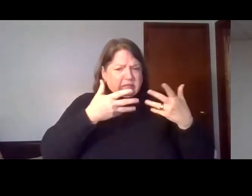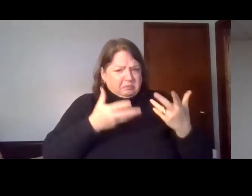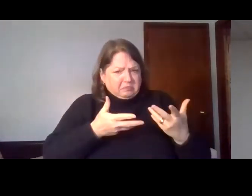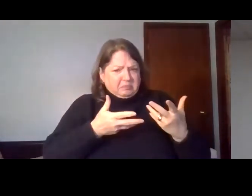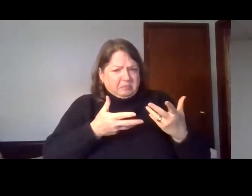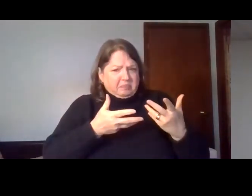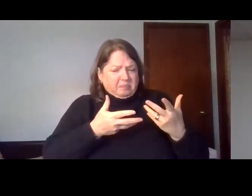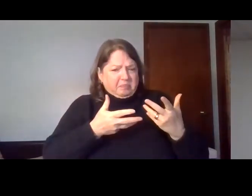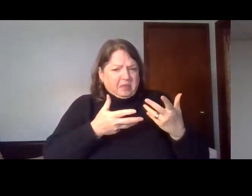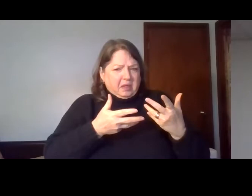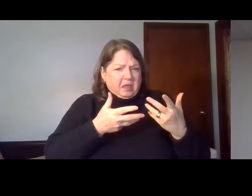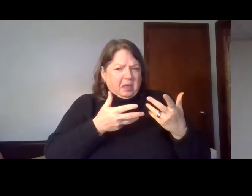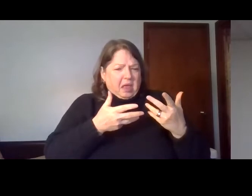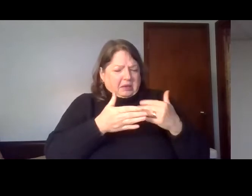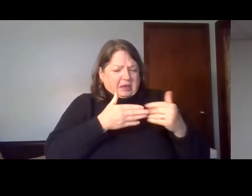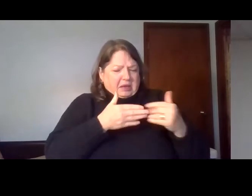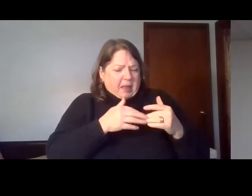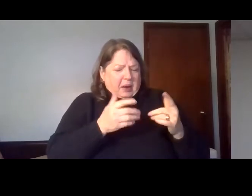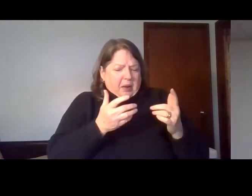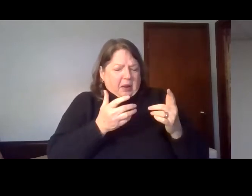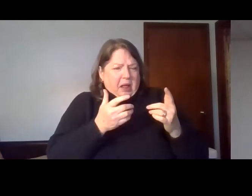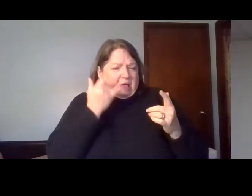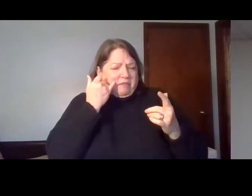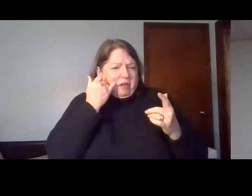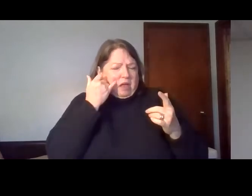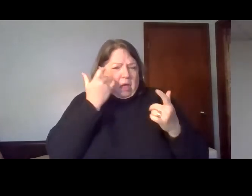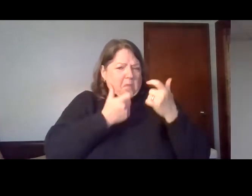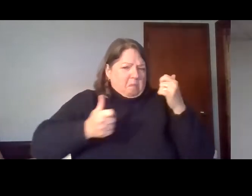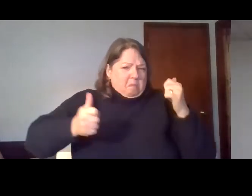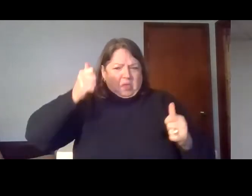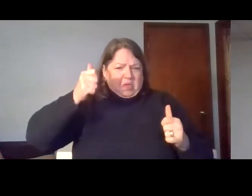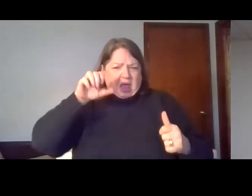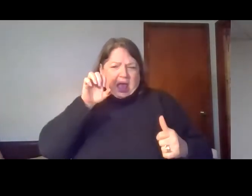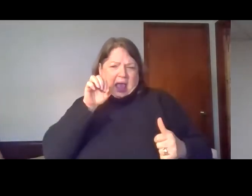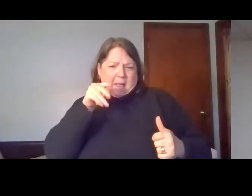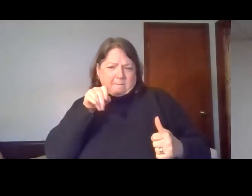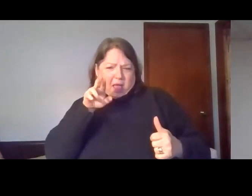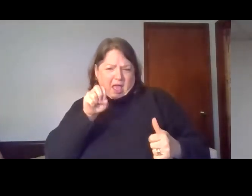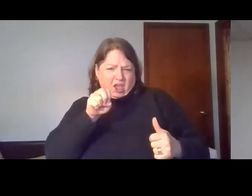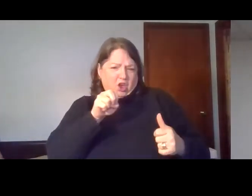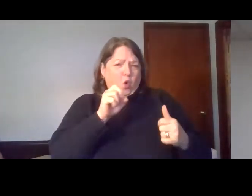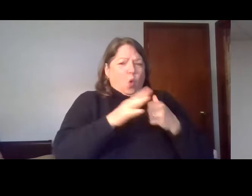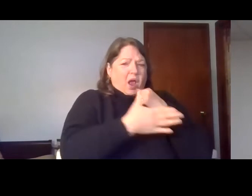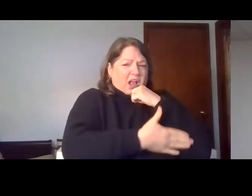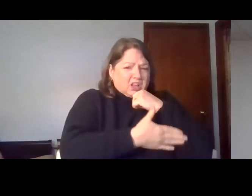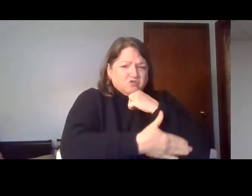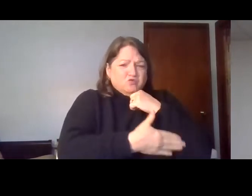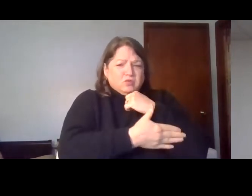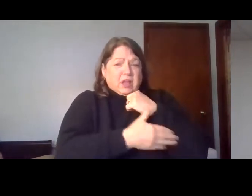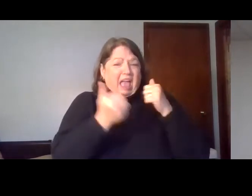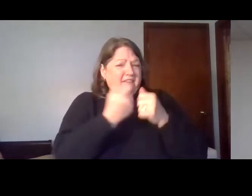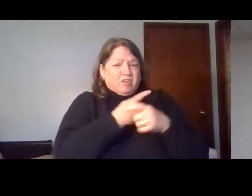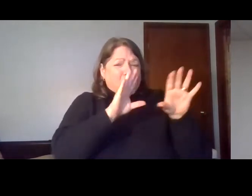largest empire to the great nations. Every organization must have a head.